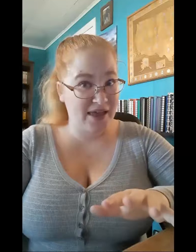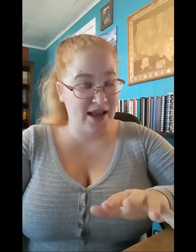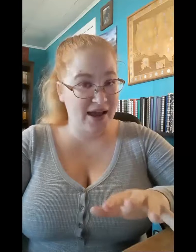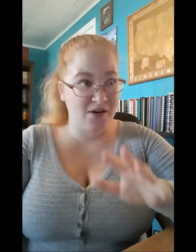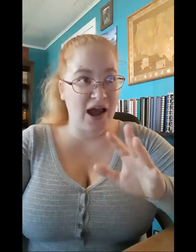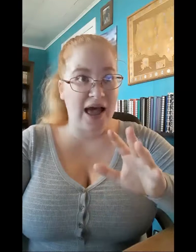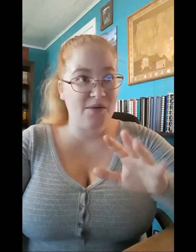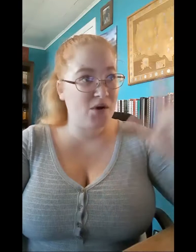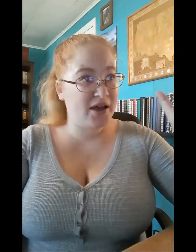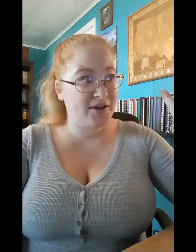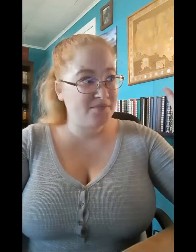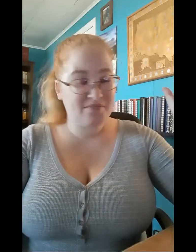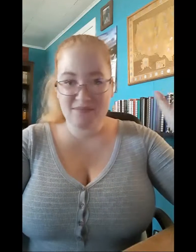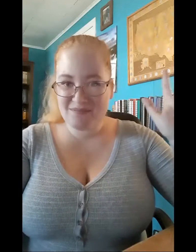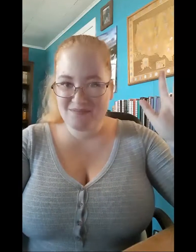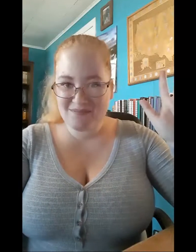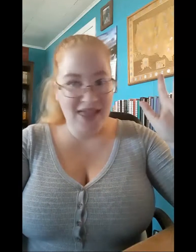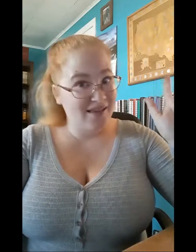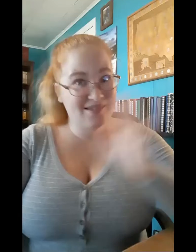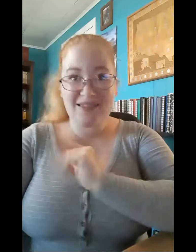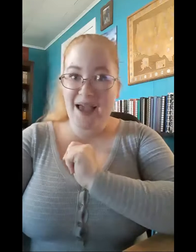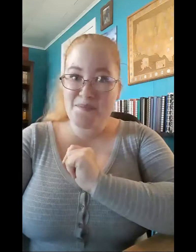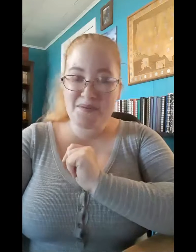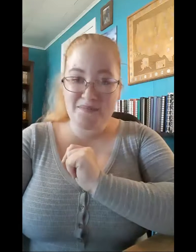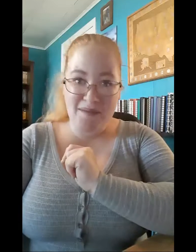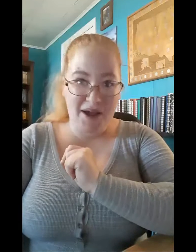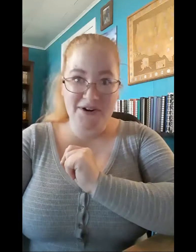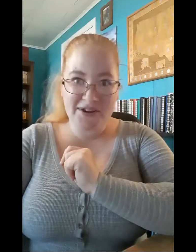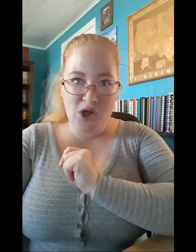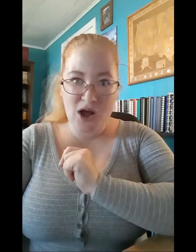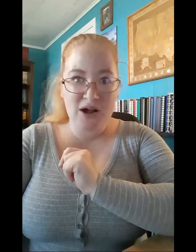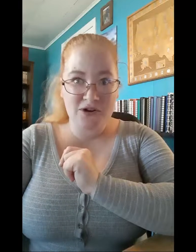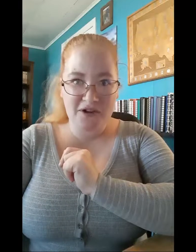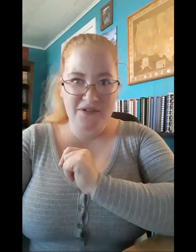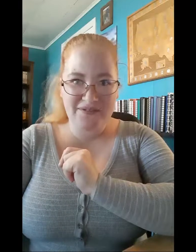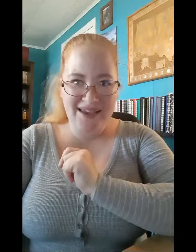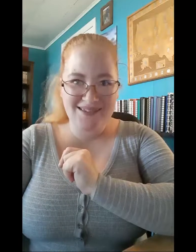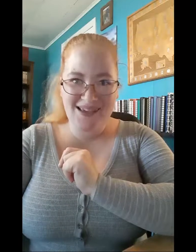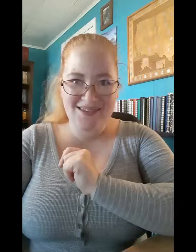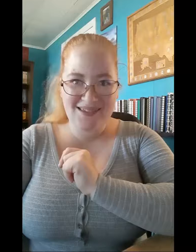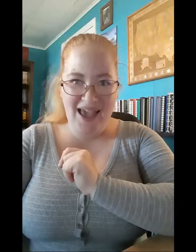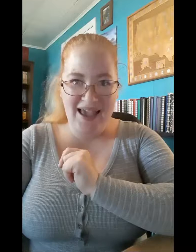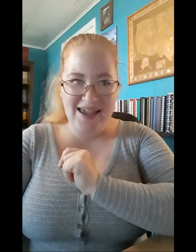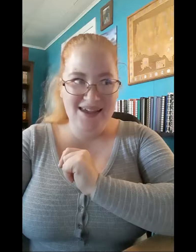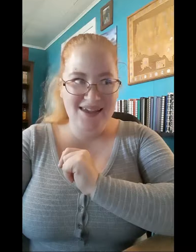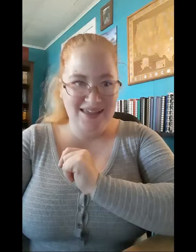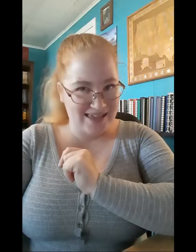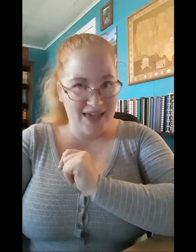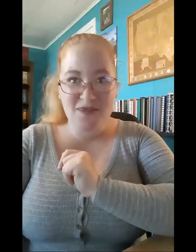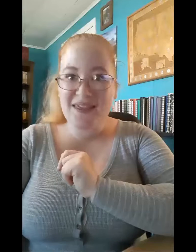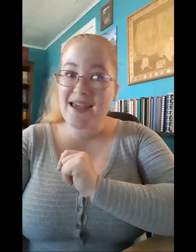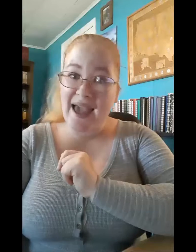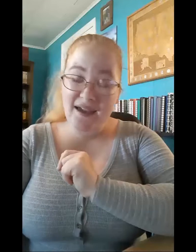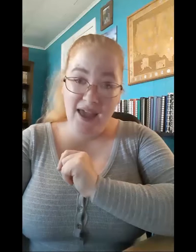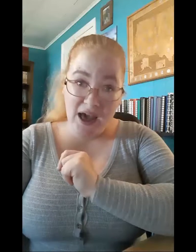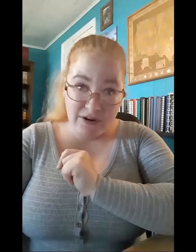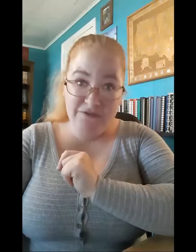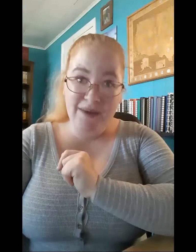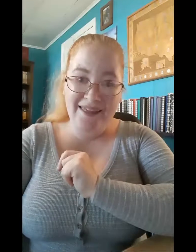that out, I would slap my mother-in-law across the face and say, get the heck out of my